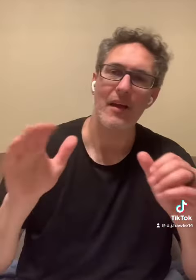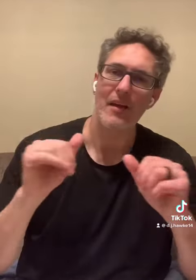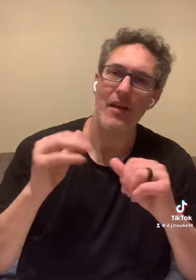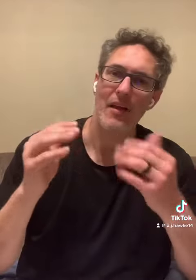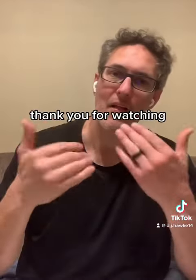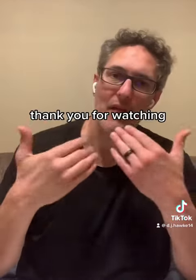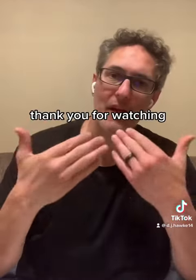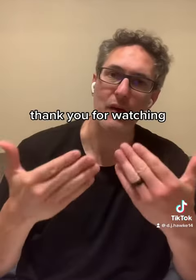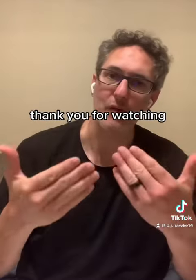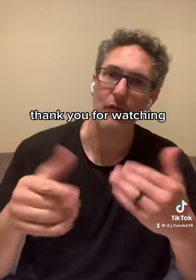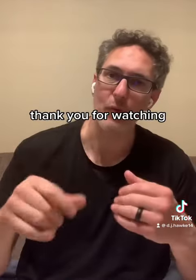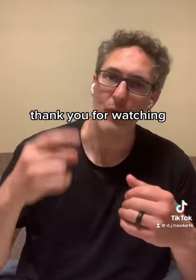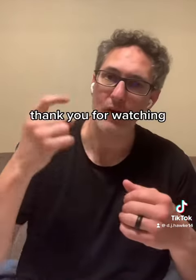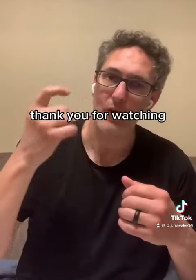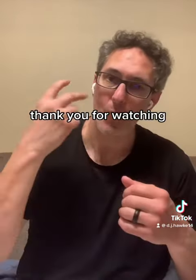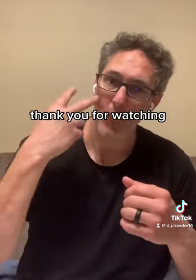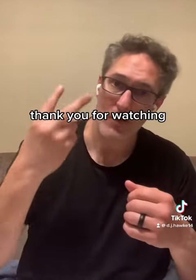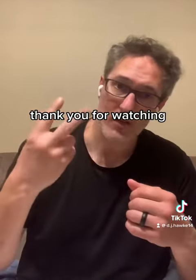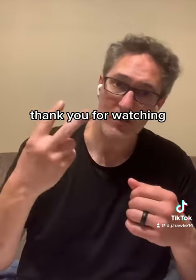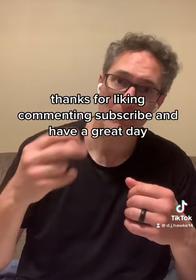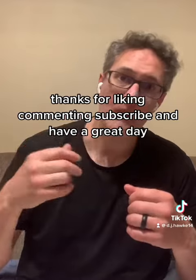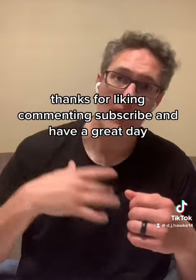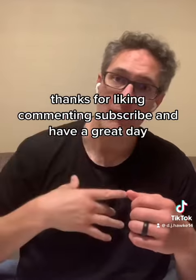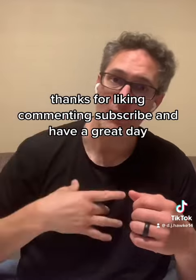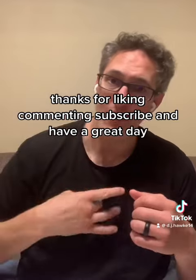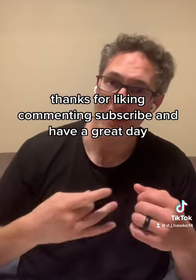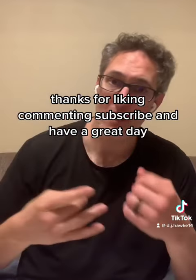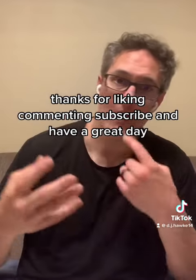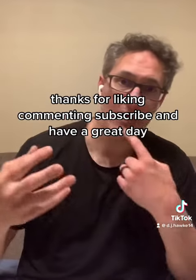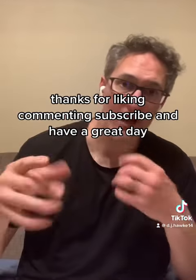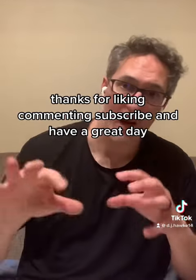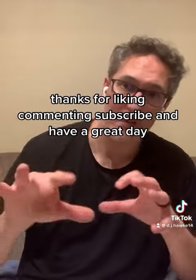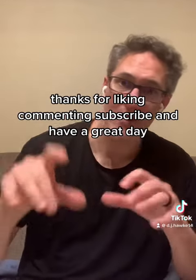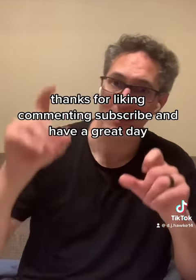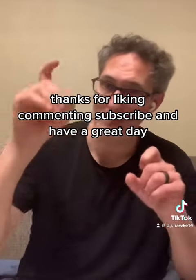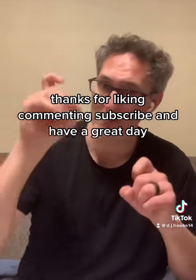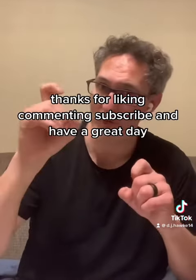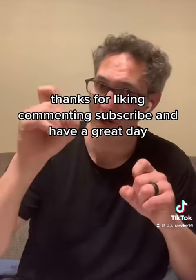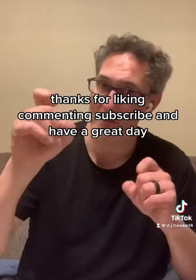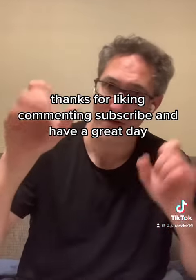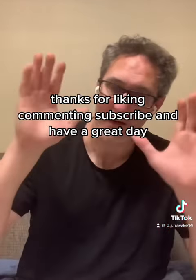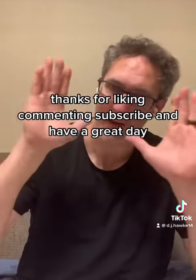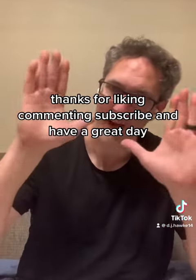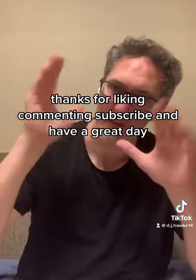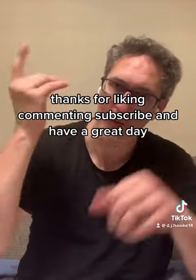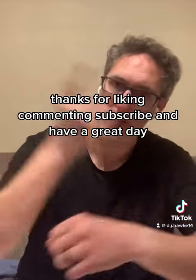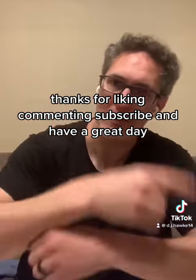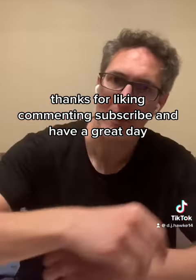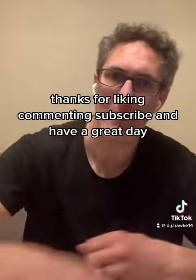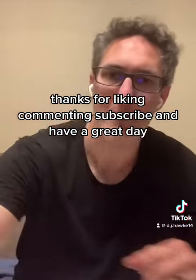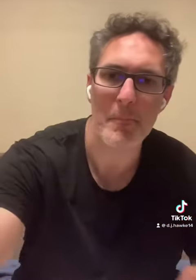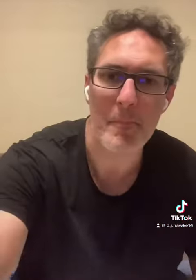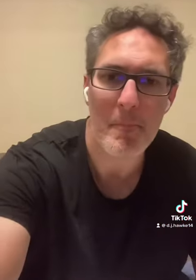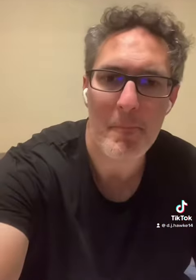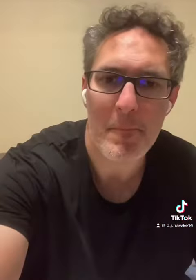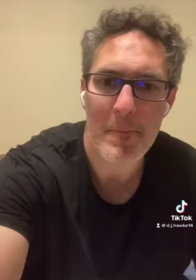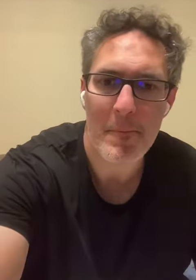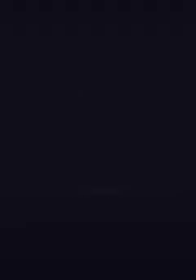Thank you for watching. Thank you for liking, commenting, subscribing, and having a great day. Thank you.